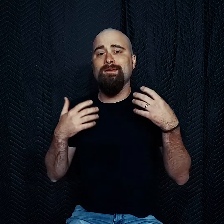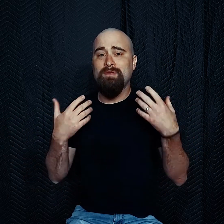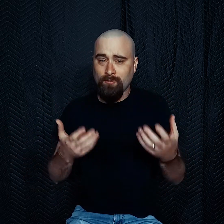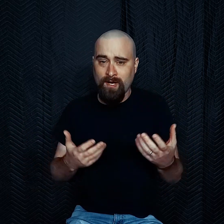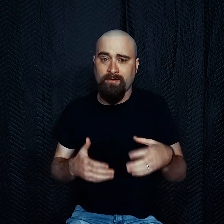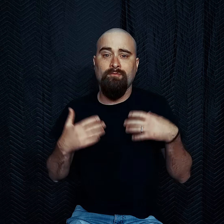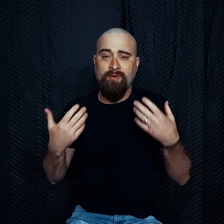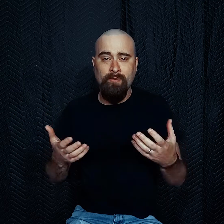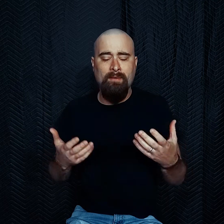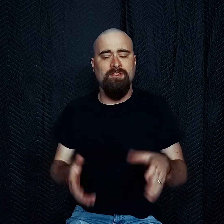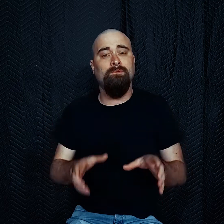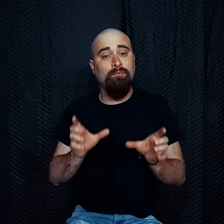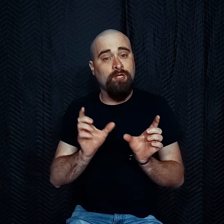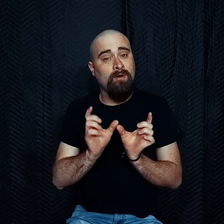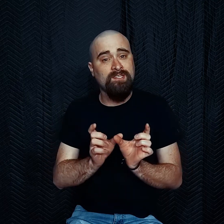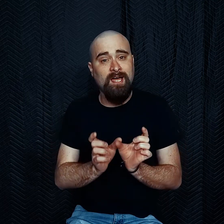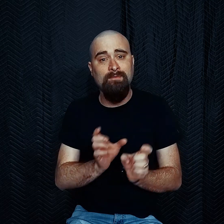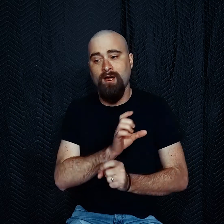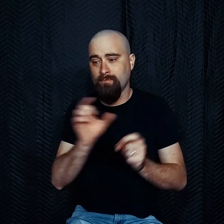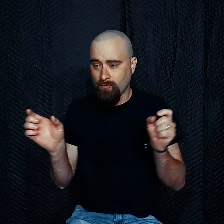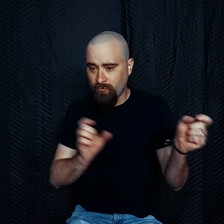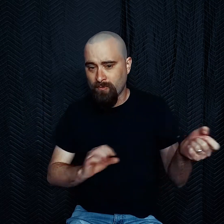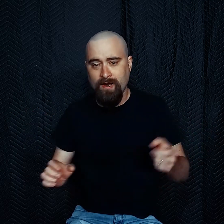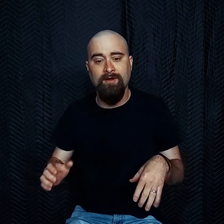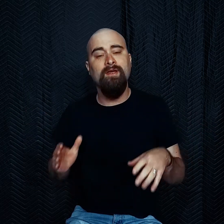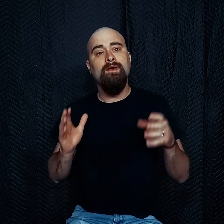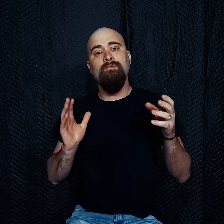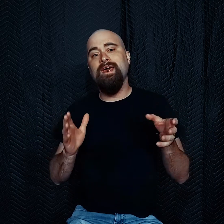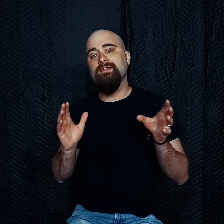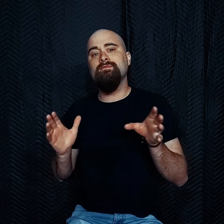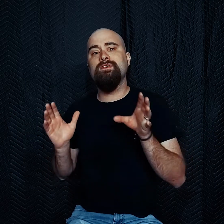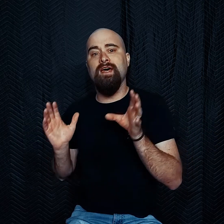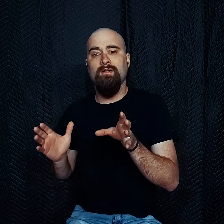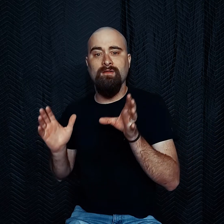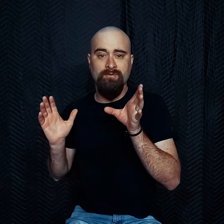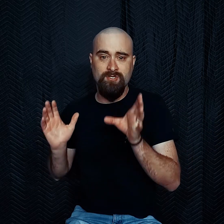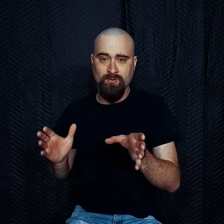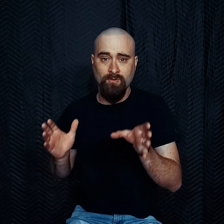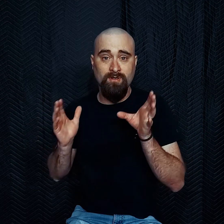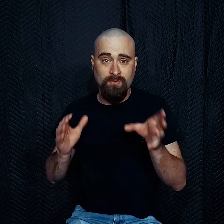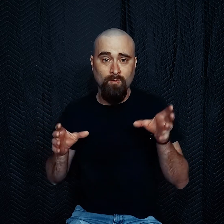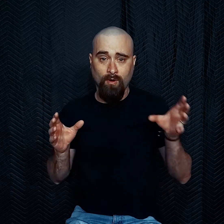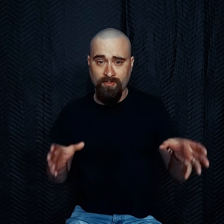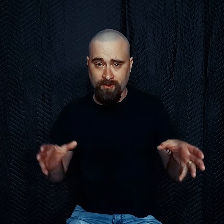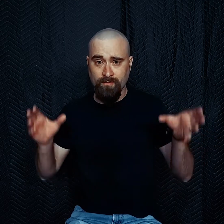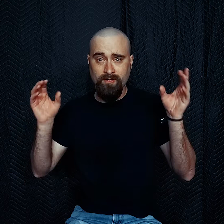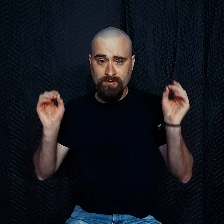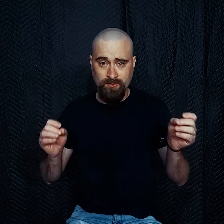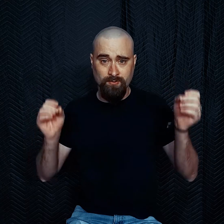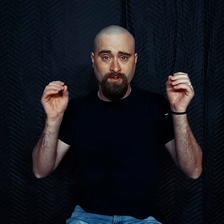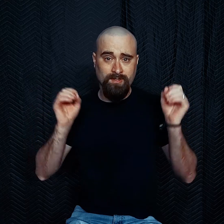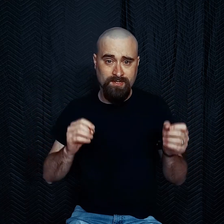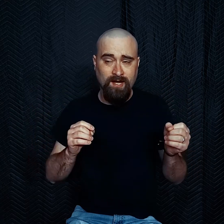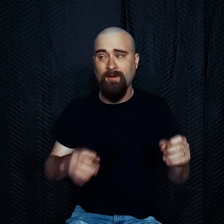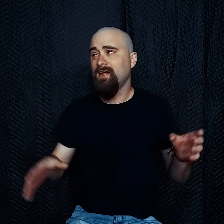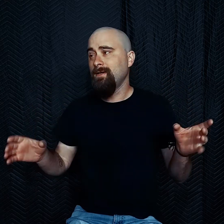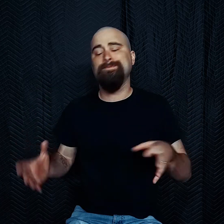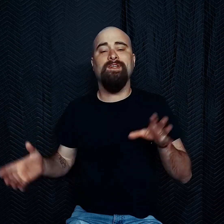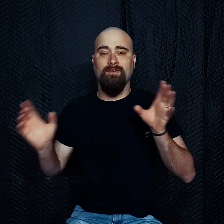Be creative. Play around with it. Put them on a timeline. Move them around. Make them tell the story you want them to tell. Here,